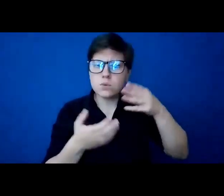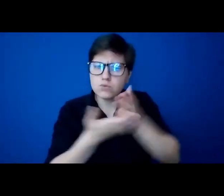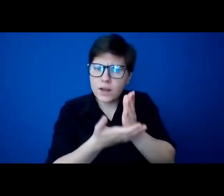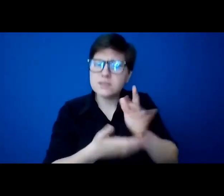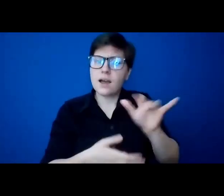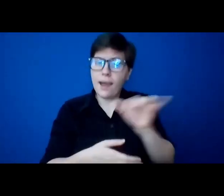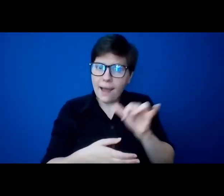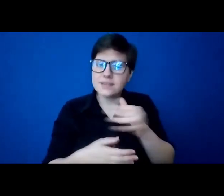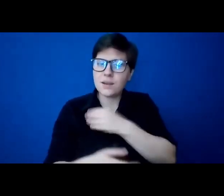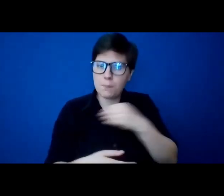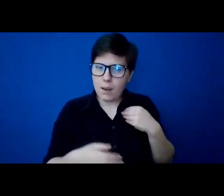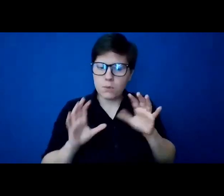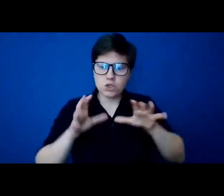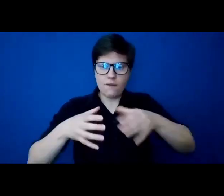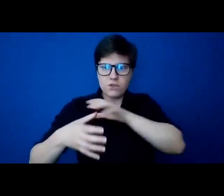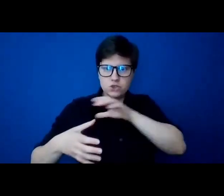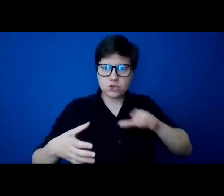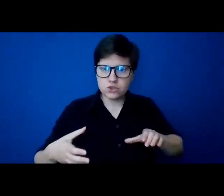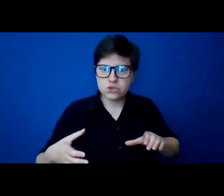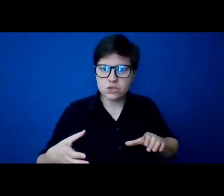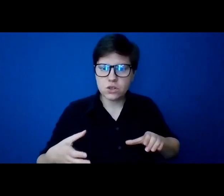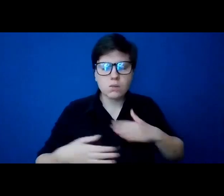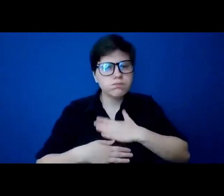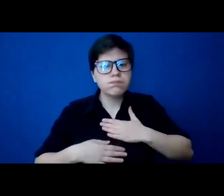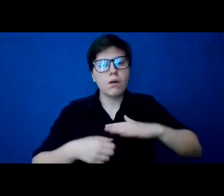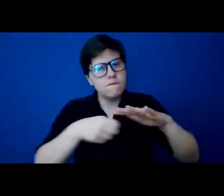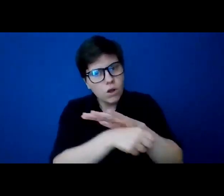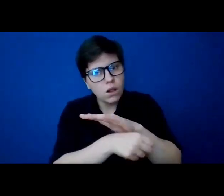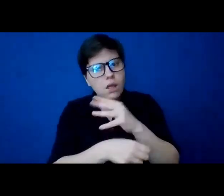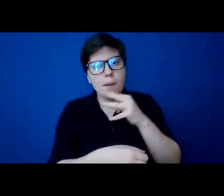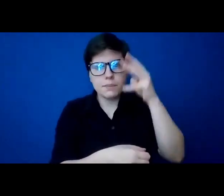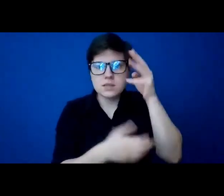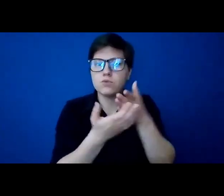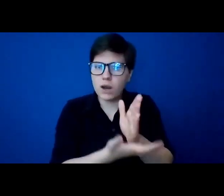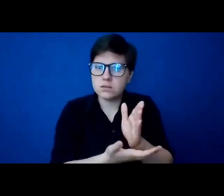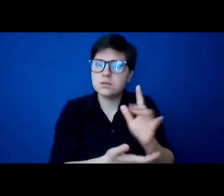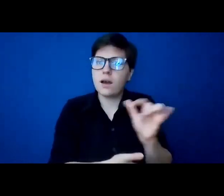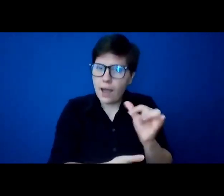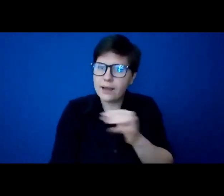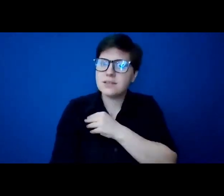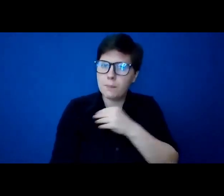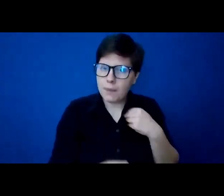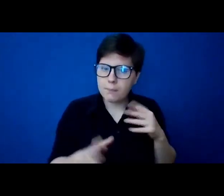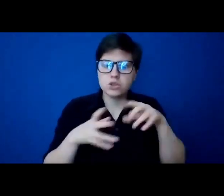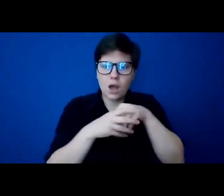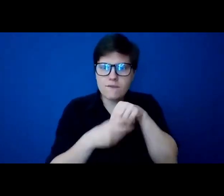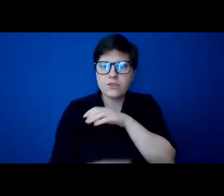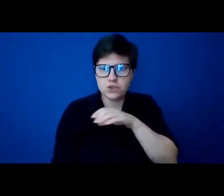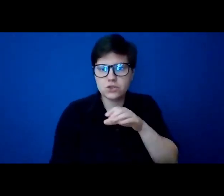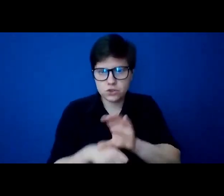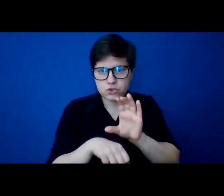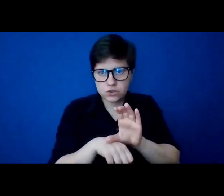church. They enjoy their full baptismal rights as members of the church. Another